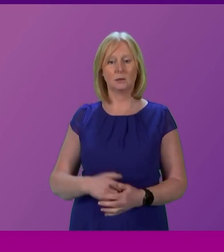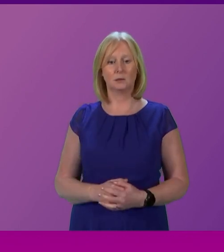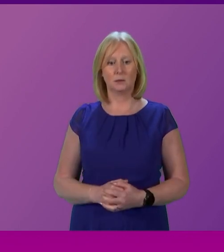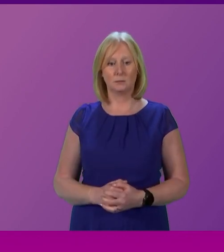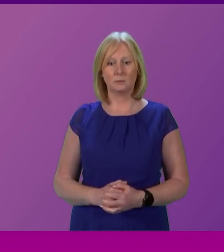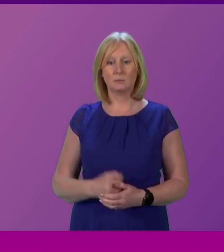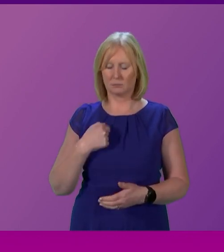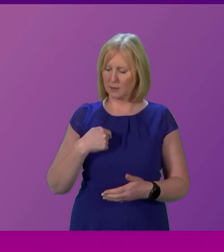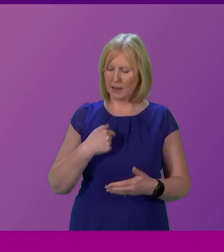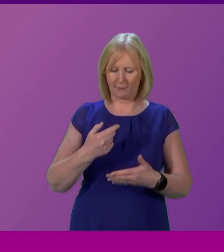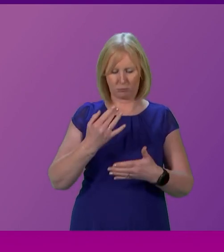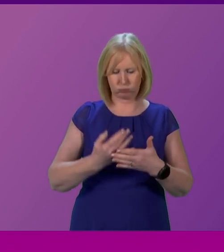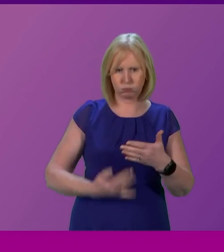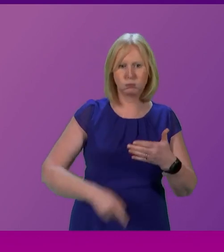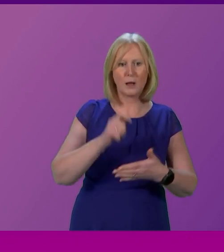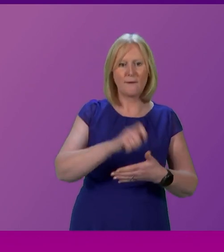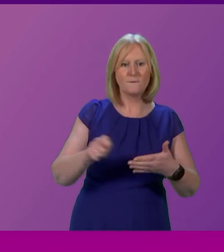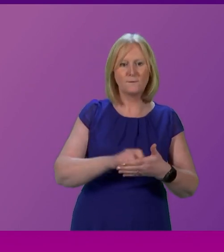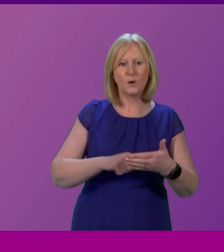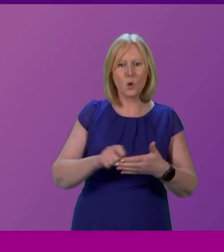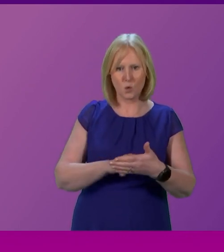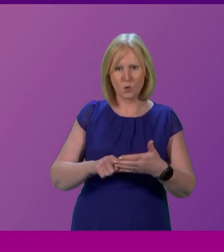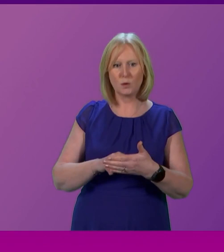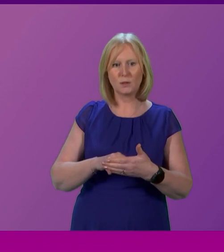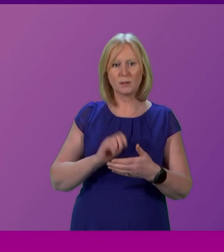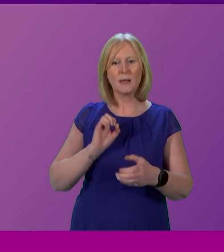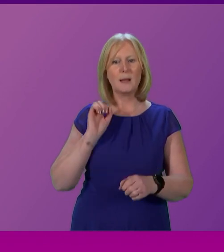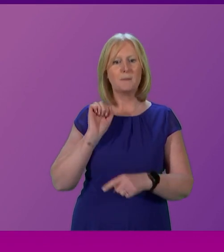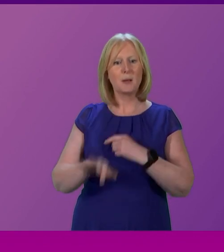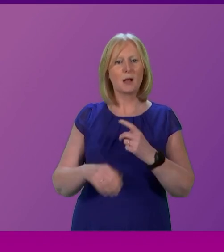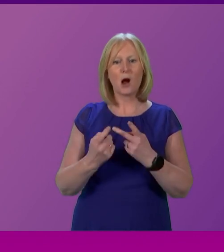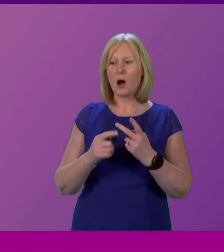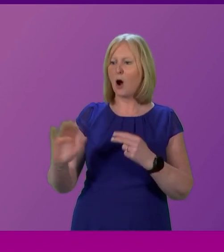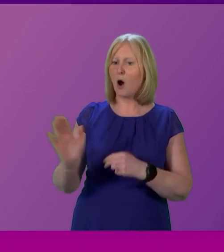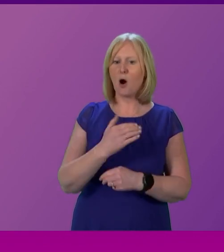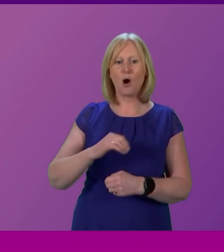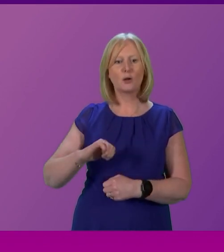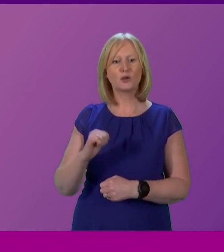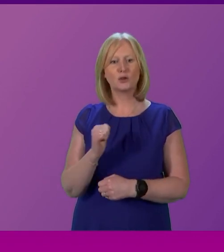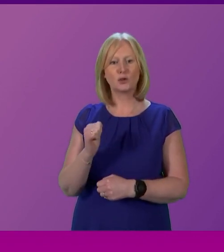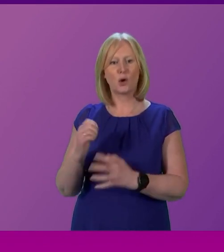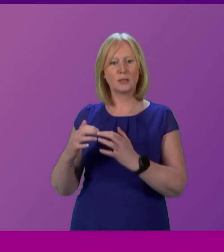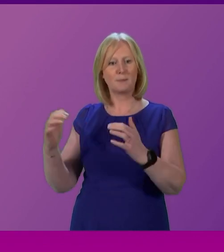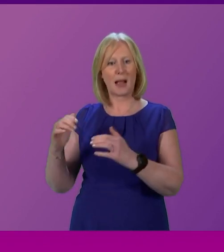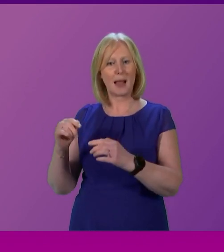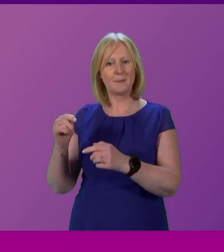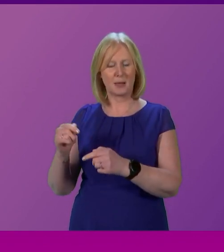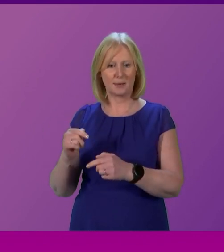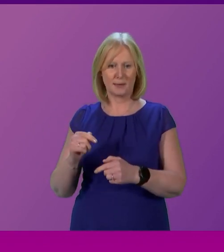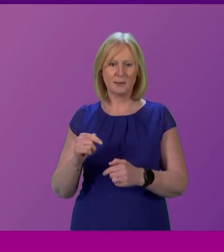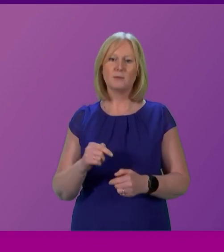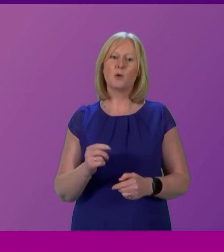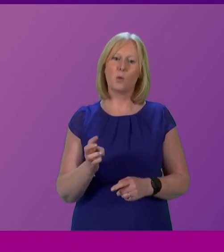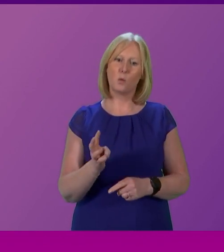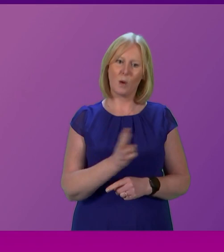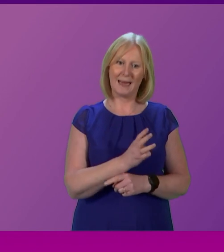votes than any other candidate in the history of the Scottish Parliament. The people of West Edinburgh had the right to choose and they chose me. They put their